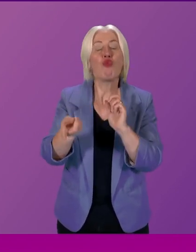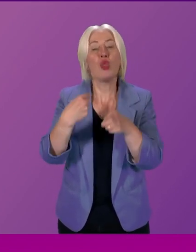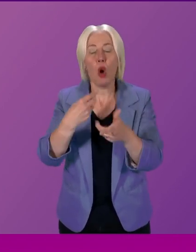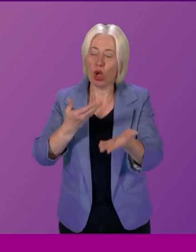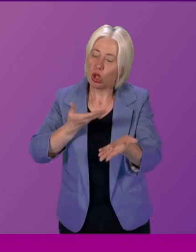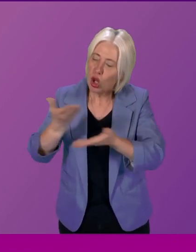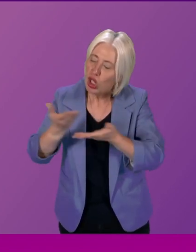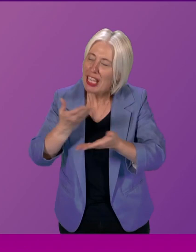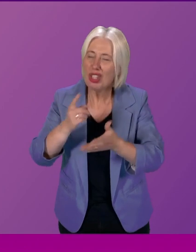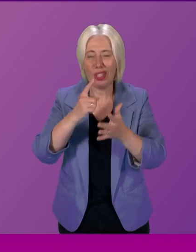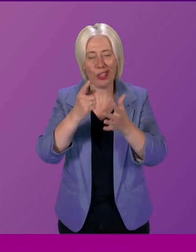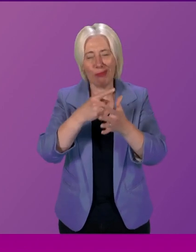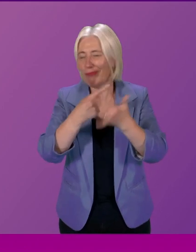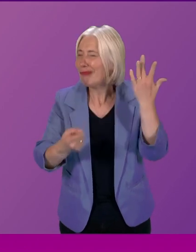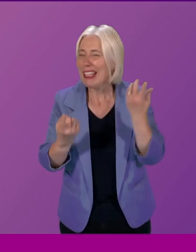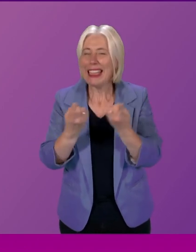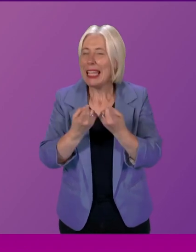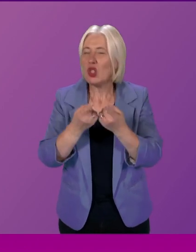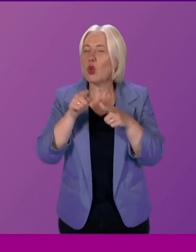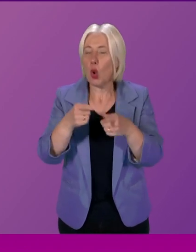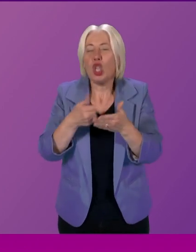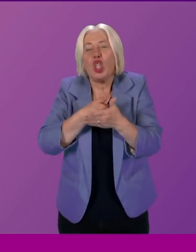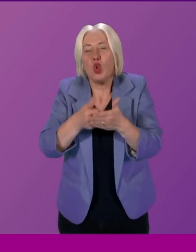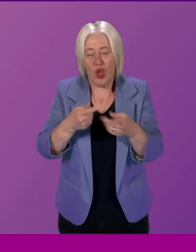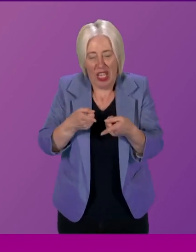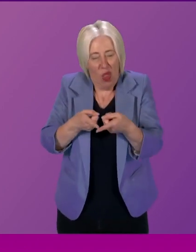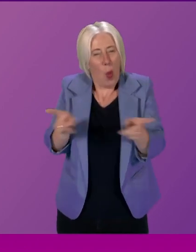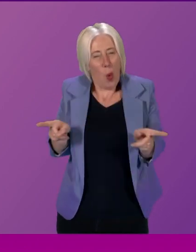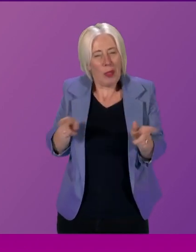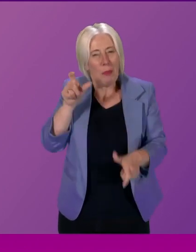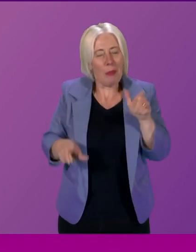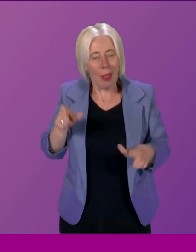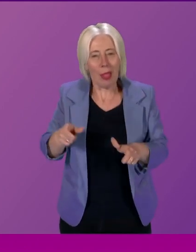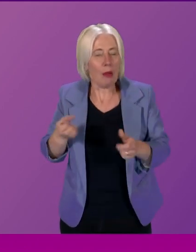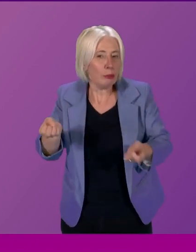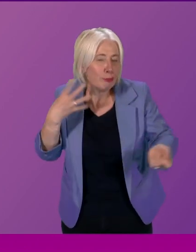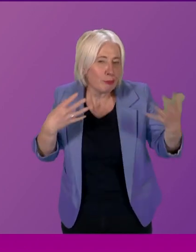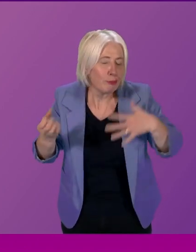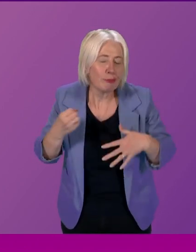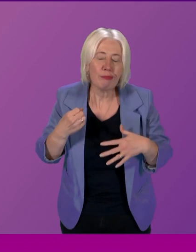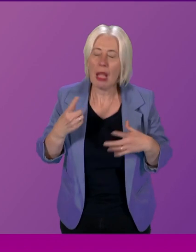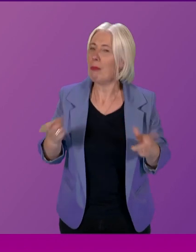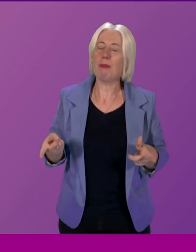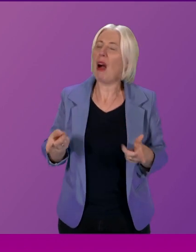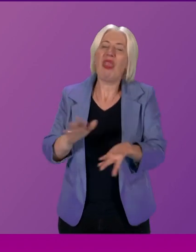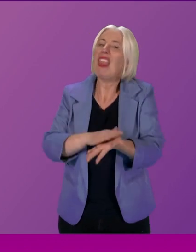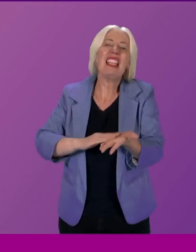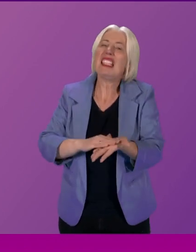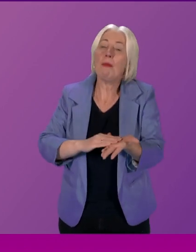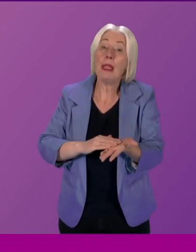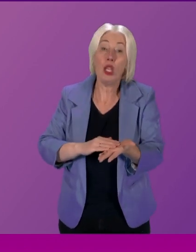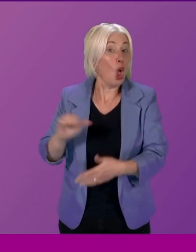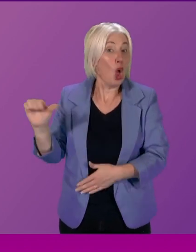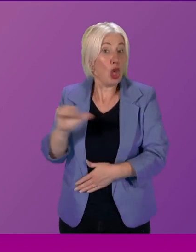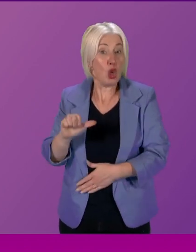media campaigns and engaging directly with MSPs. It doesn't mean that these people shouldn't